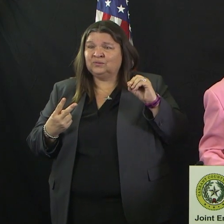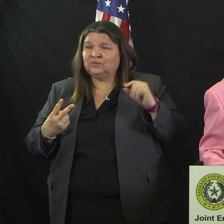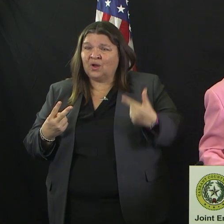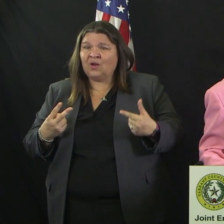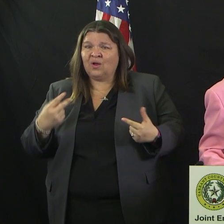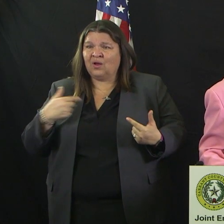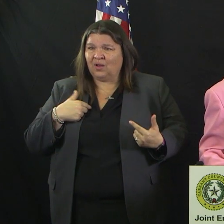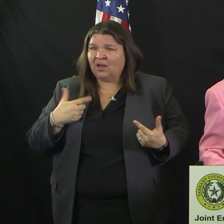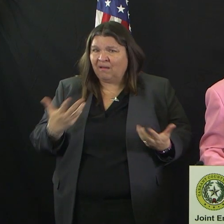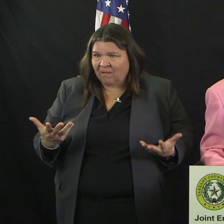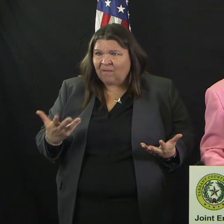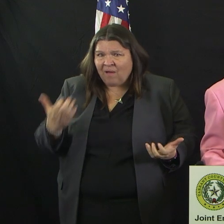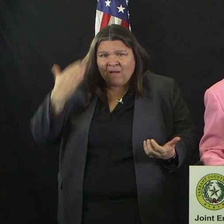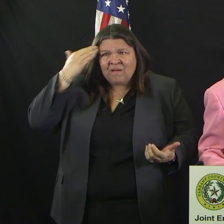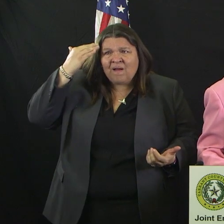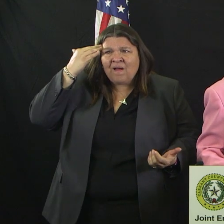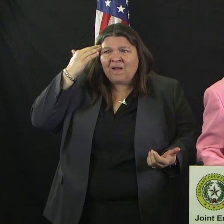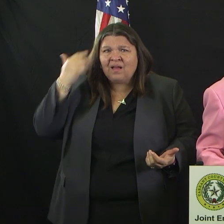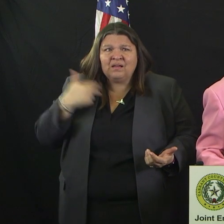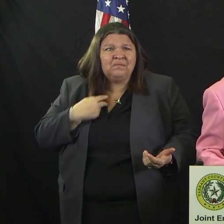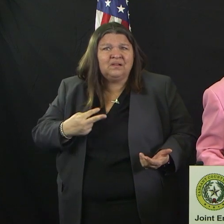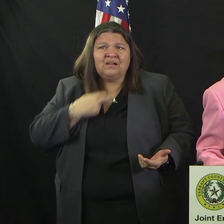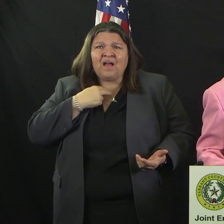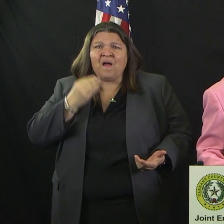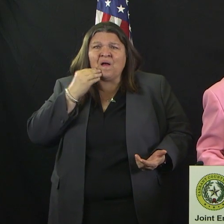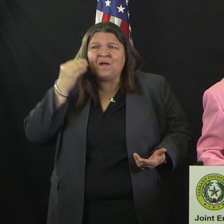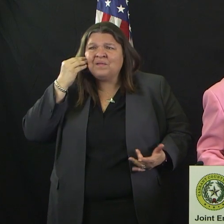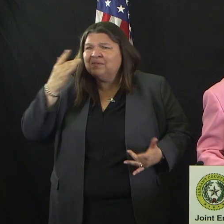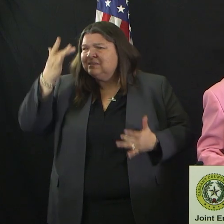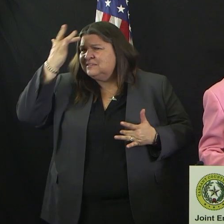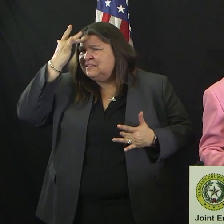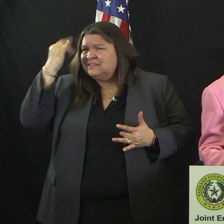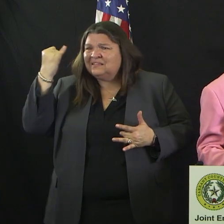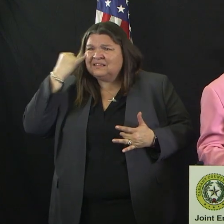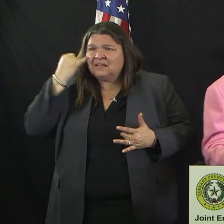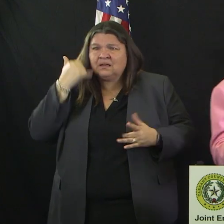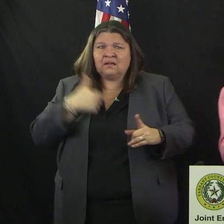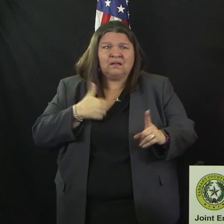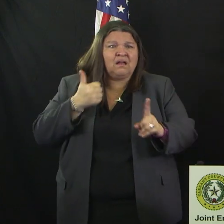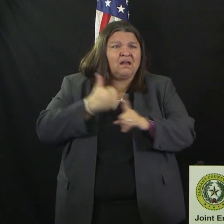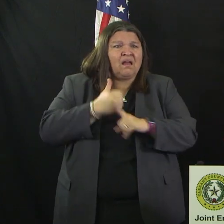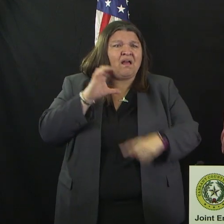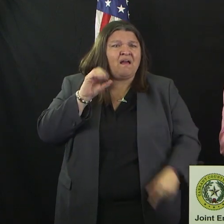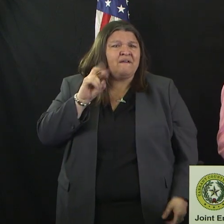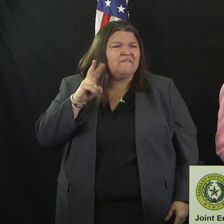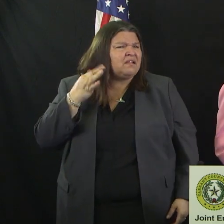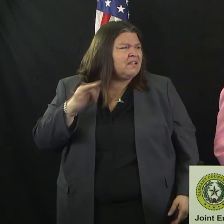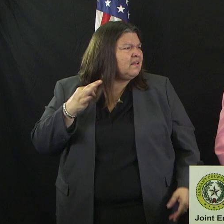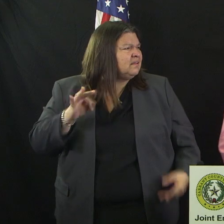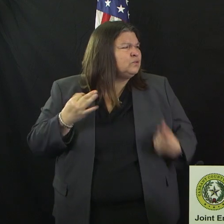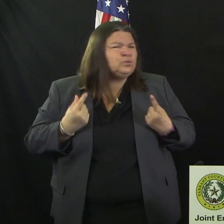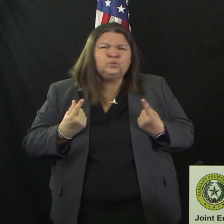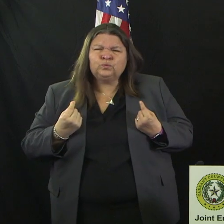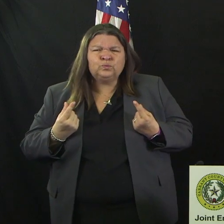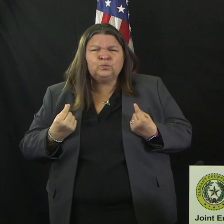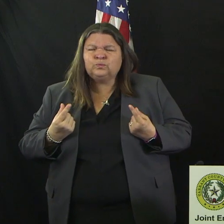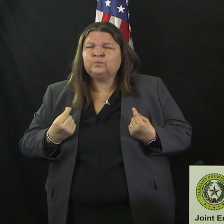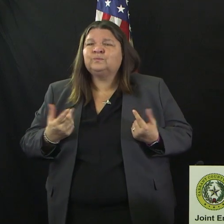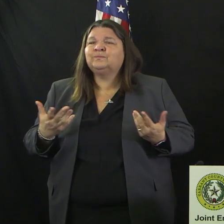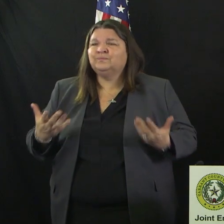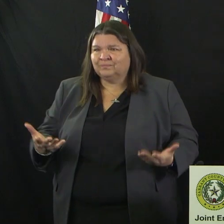homesick with COVID-19? Can my pets catch it? Well, Bear, Molly, and Sophie are going to be just fine, Mayor.